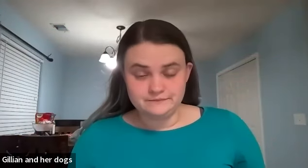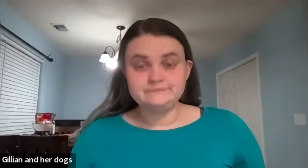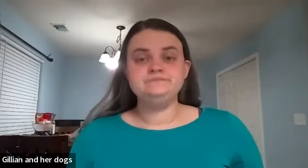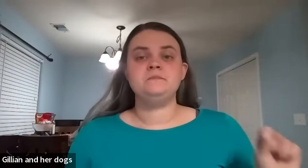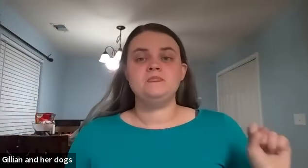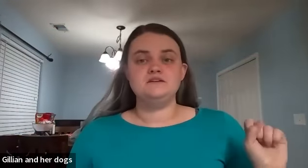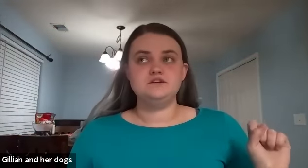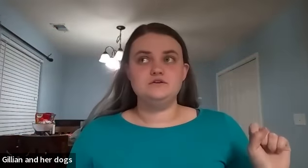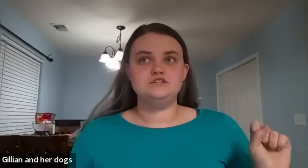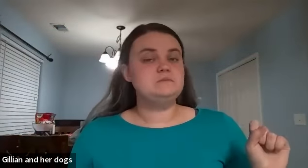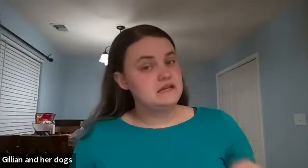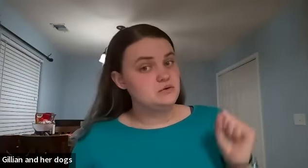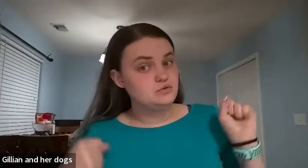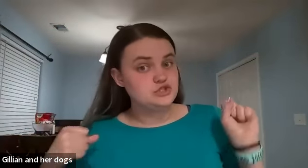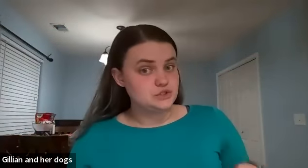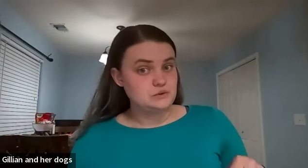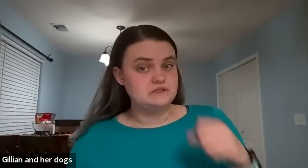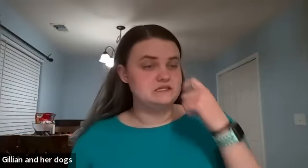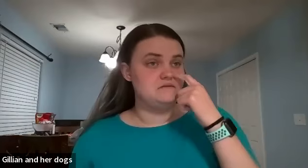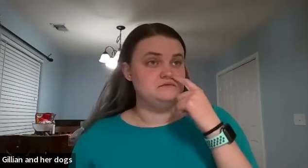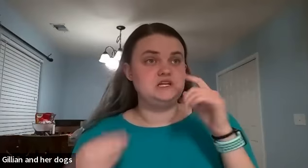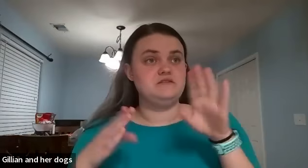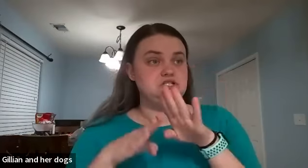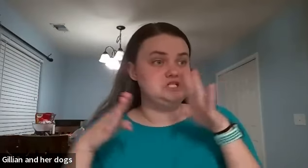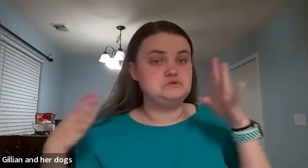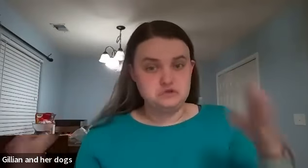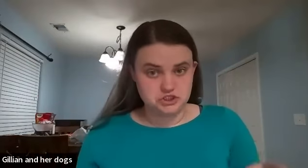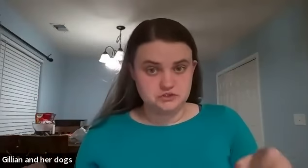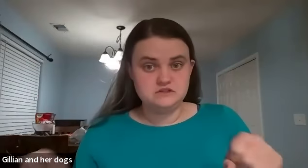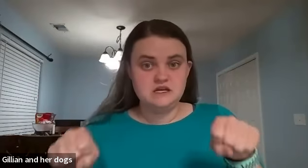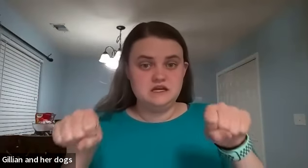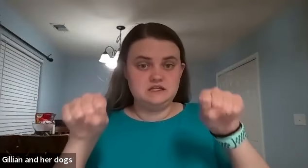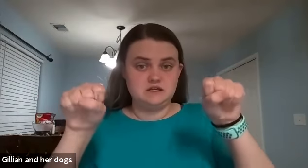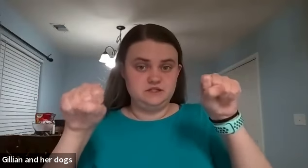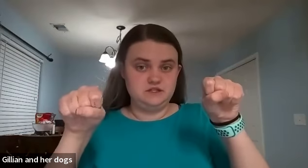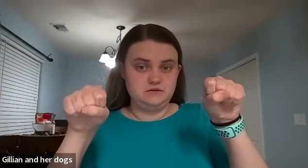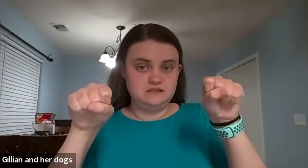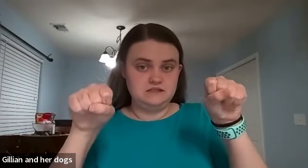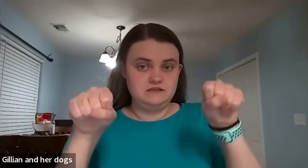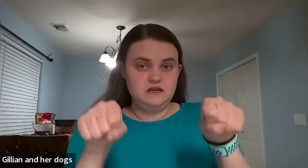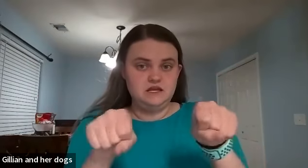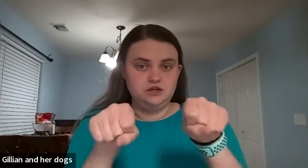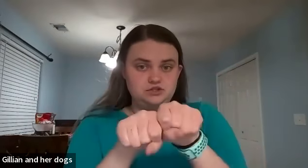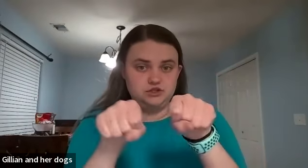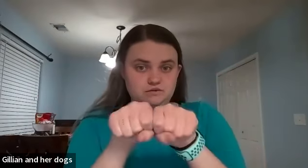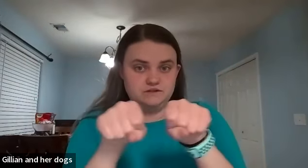so just plain old shoes the sign just kind of the general shoes is going to be two s's and you go shoes